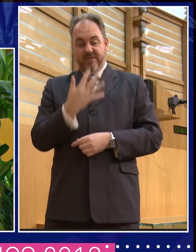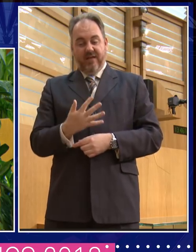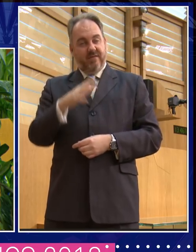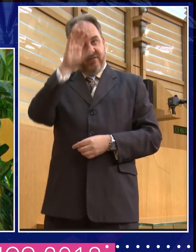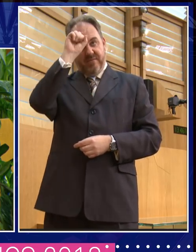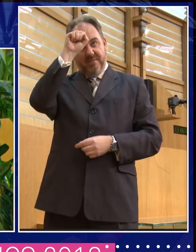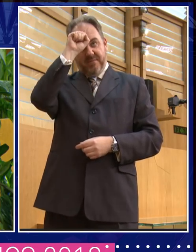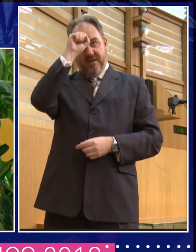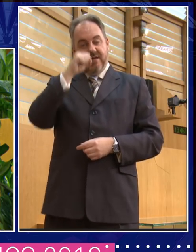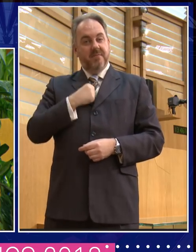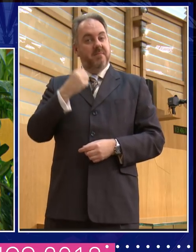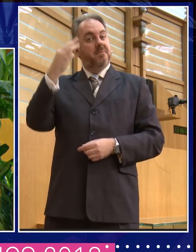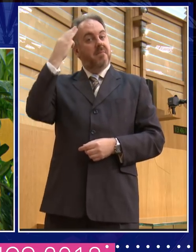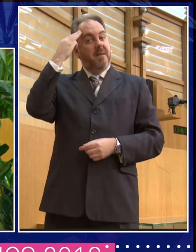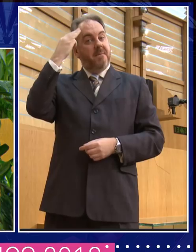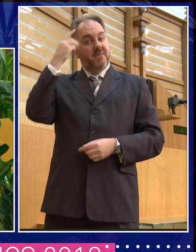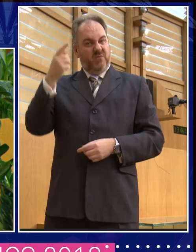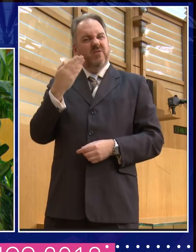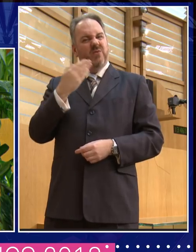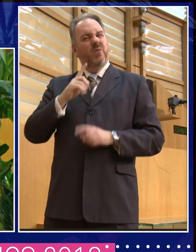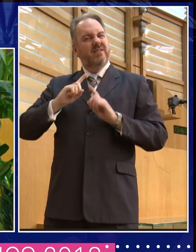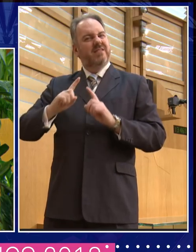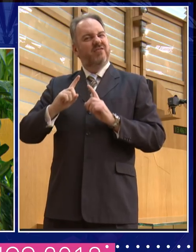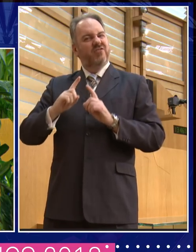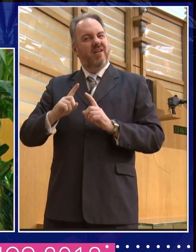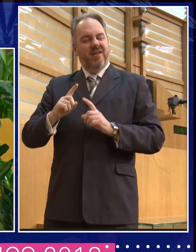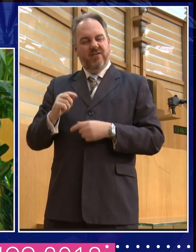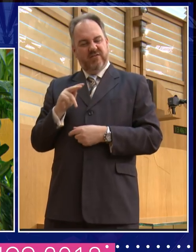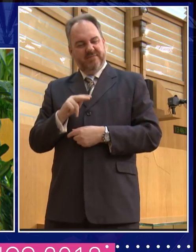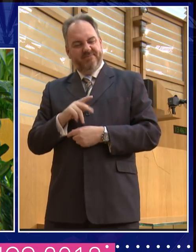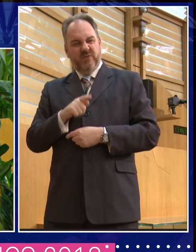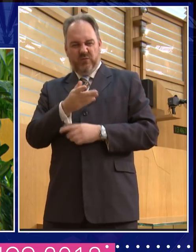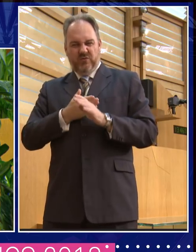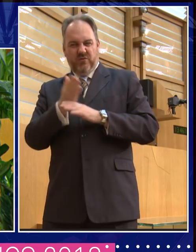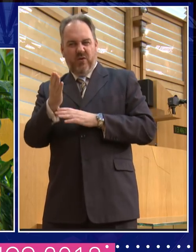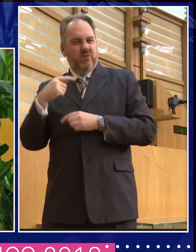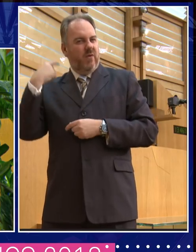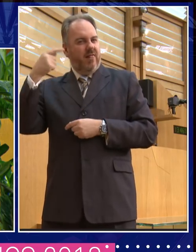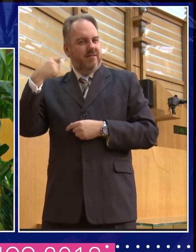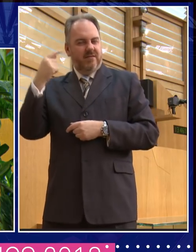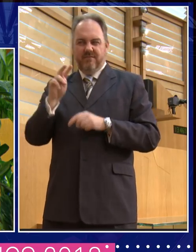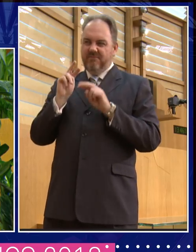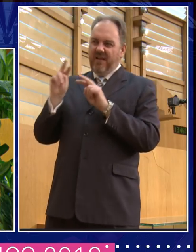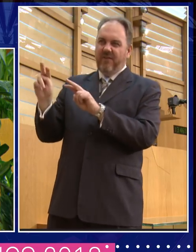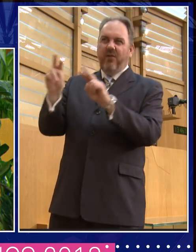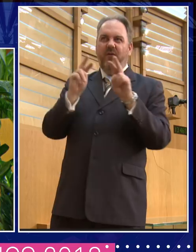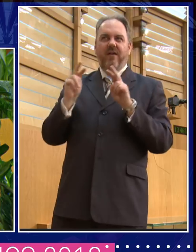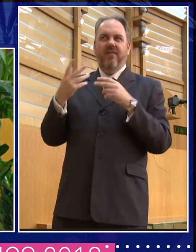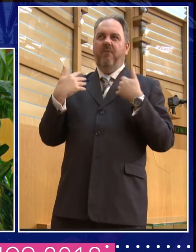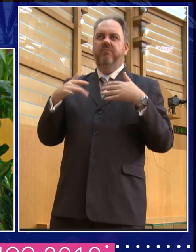my mum, who was a school teacher in Shropshire, thought I ought to go to London to see the Capitol. And we